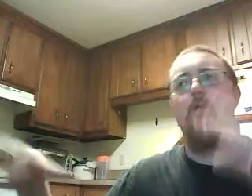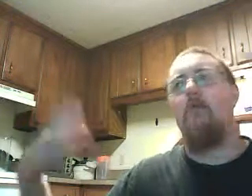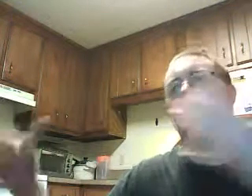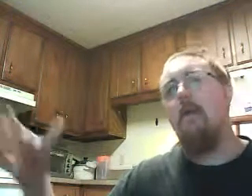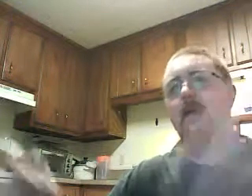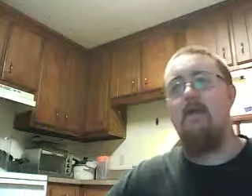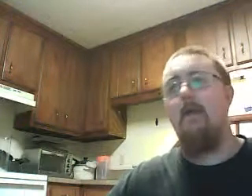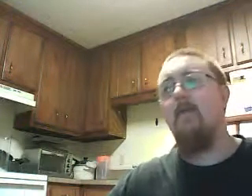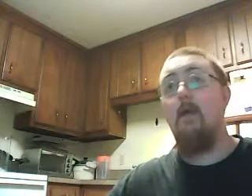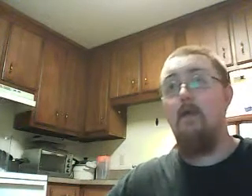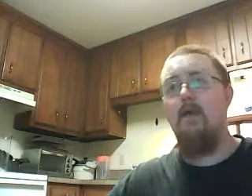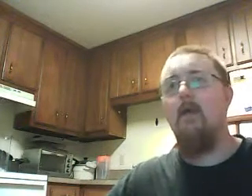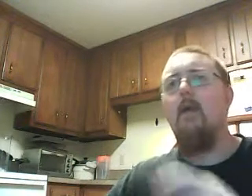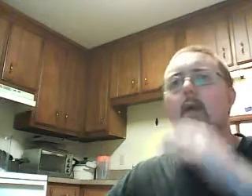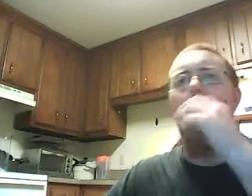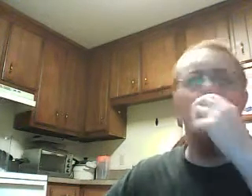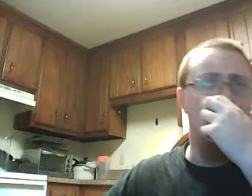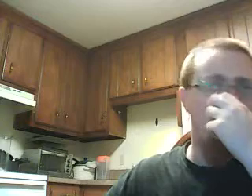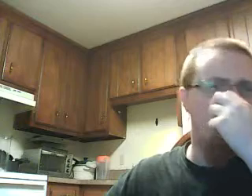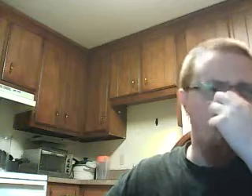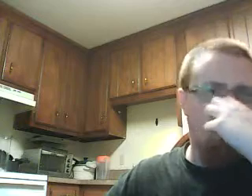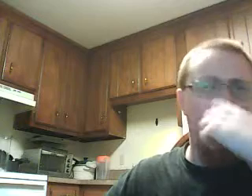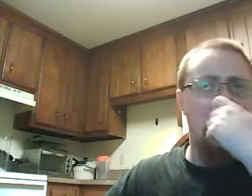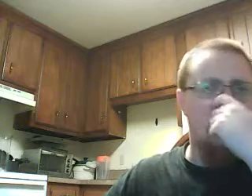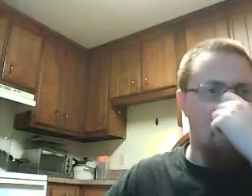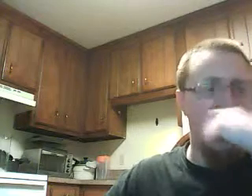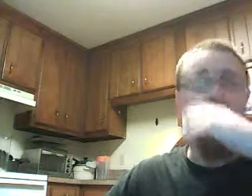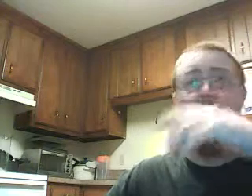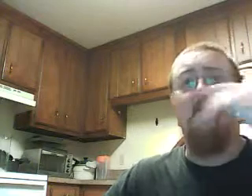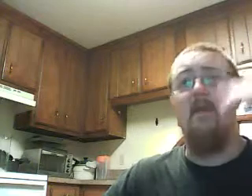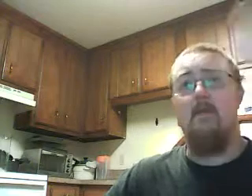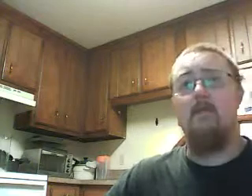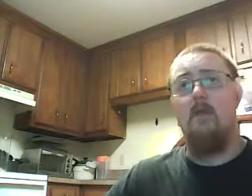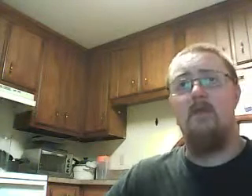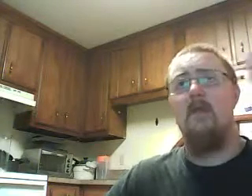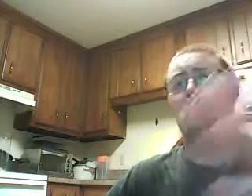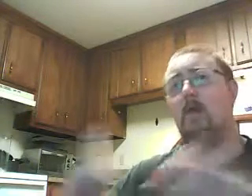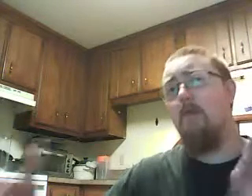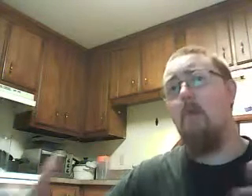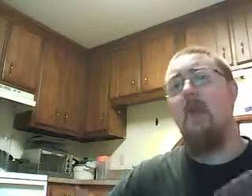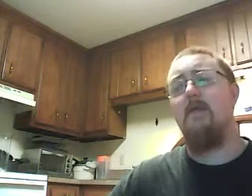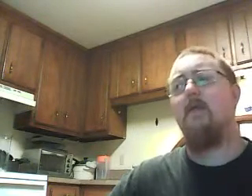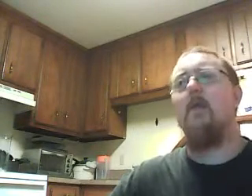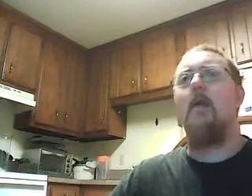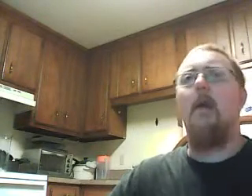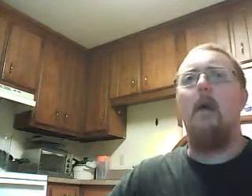you can, you know, take that stuff and get rid of it. Um, so sometimes you'll be able to get things on Listia for a good price, um,